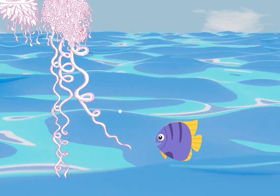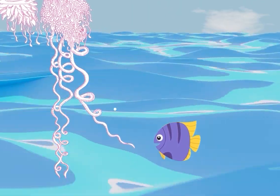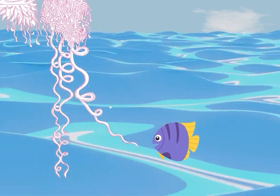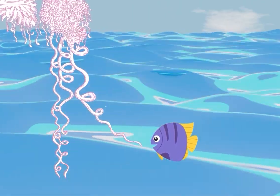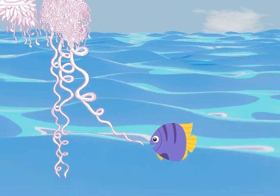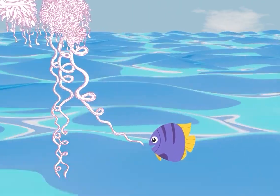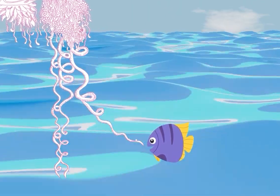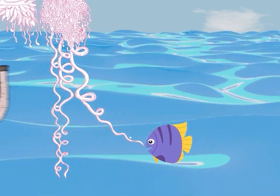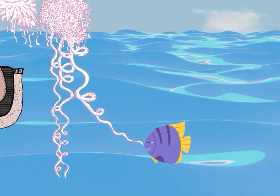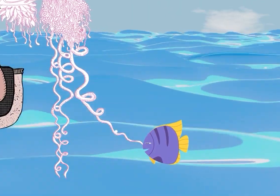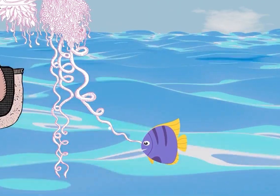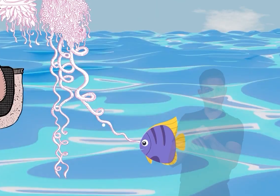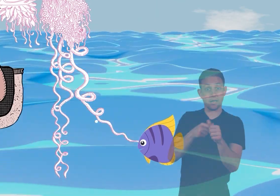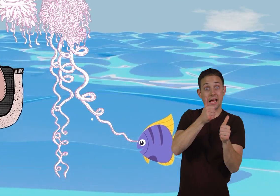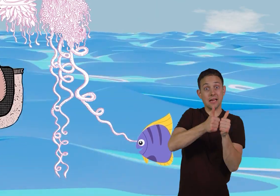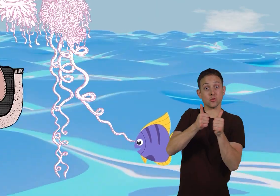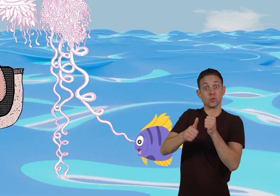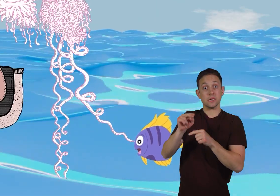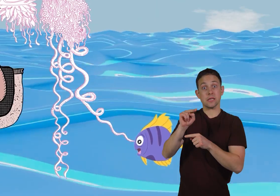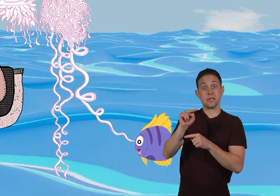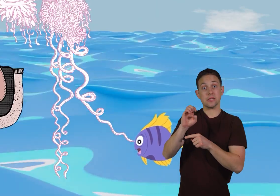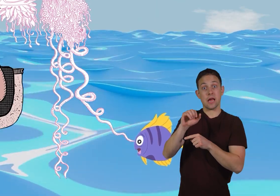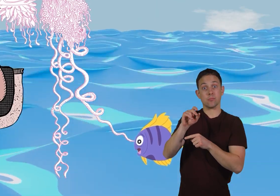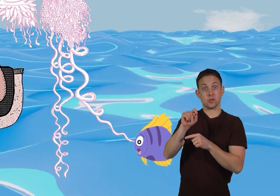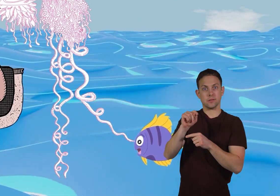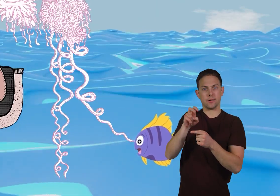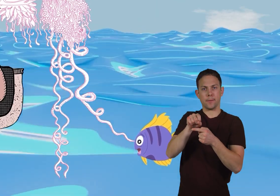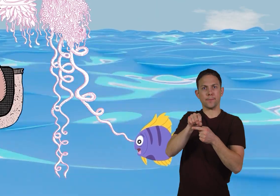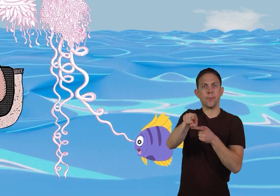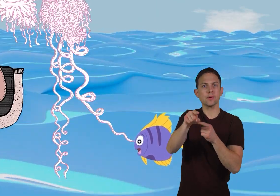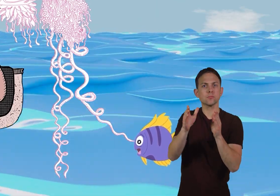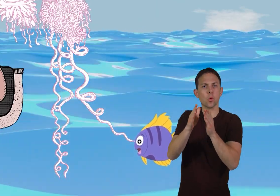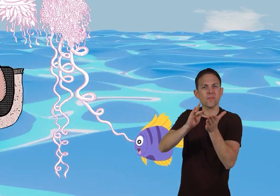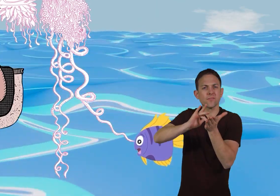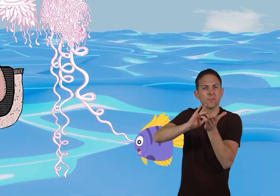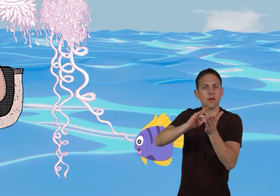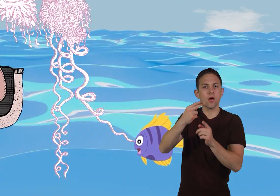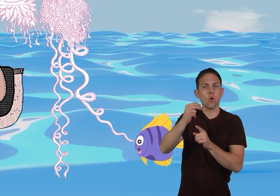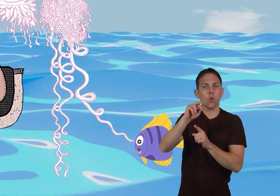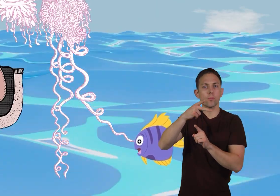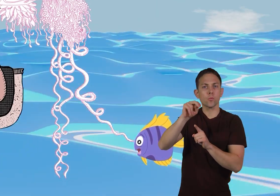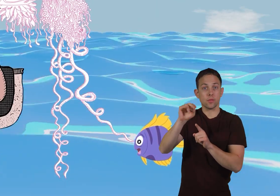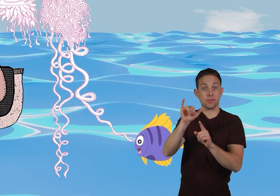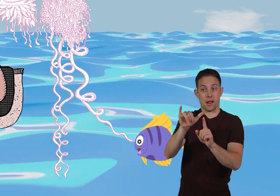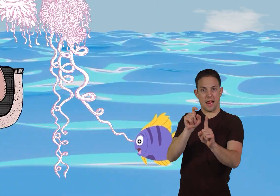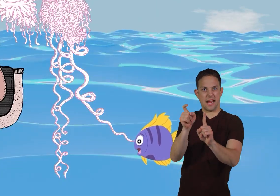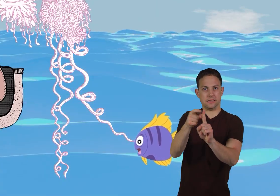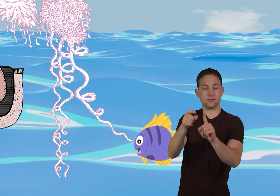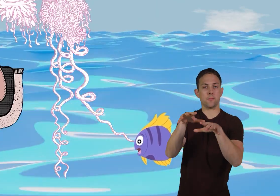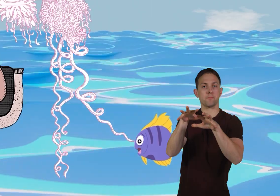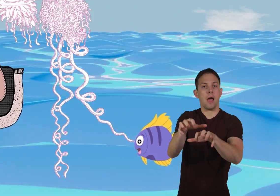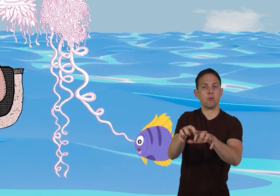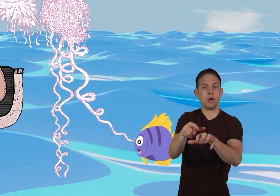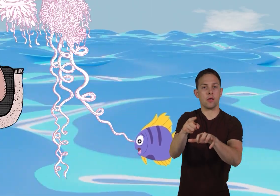it. Each nematocyst shoots out a tiny, venomous harpoon, which stings and paralyzes the target.